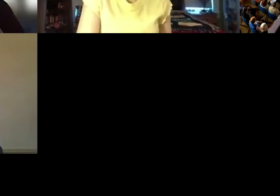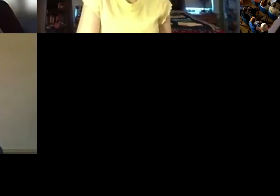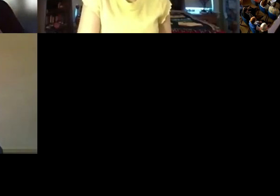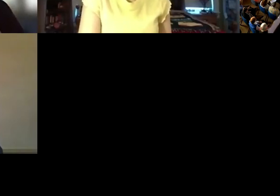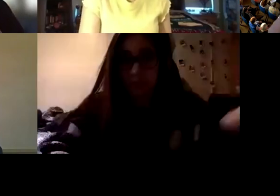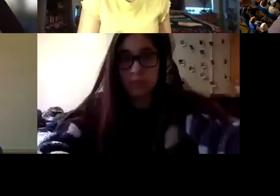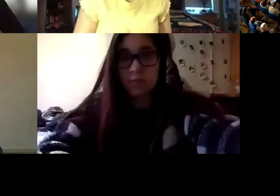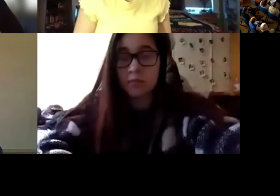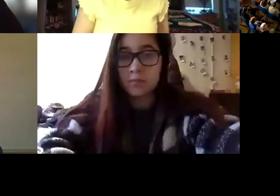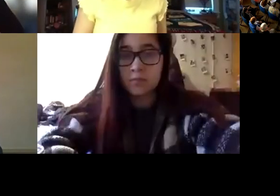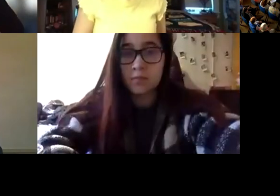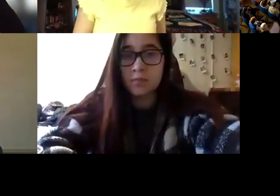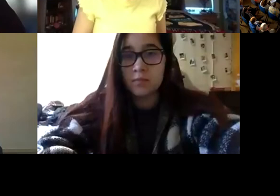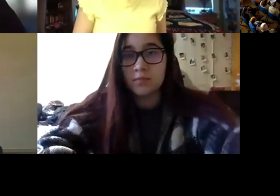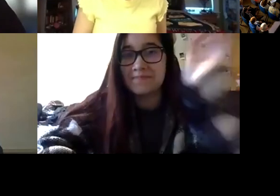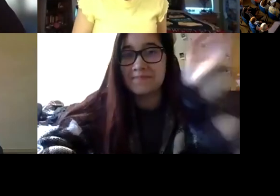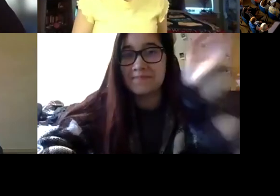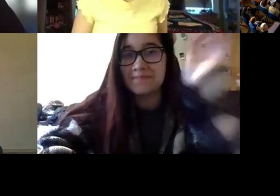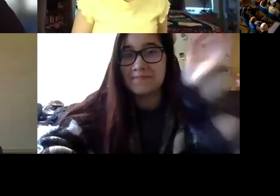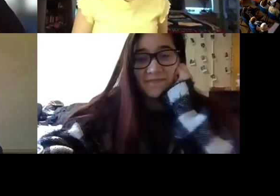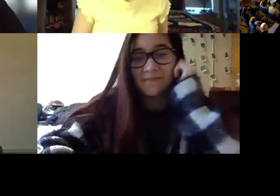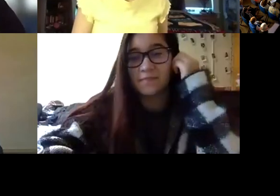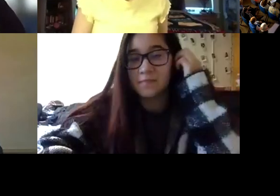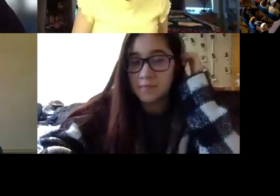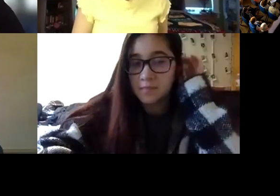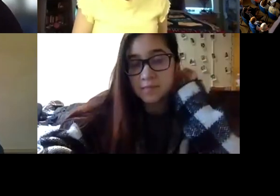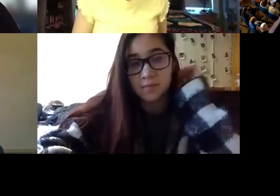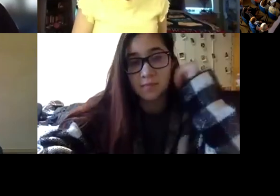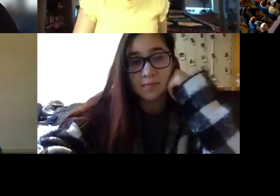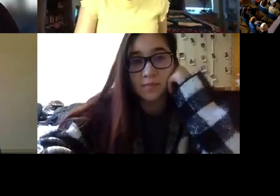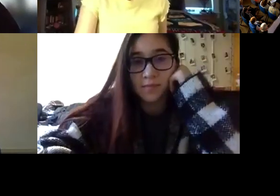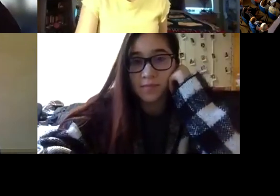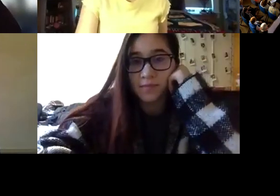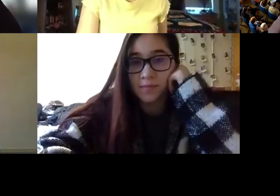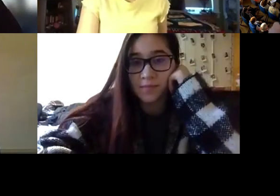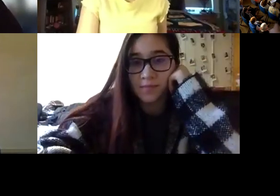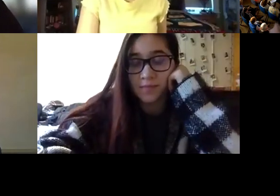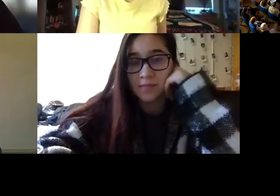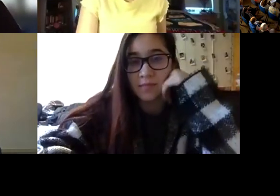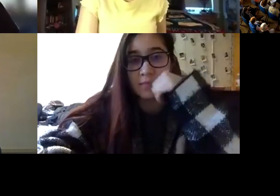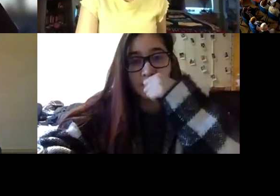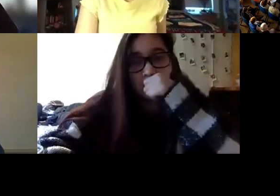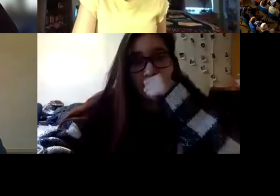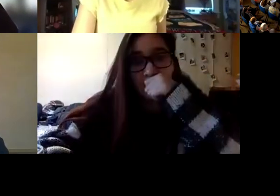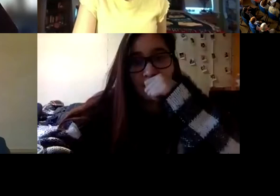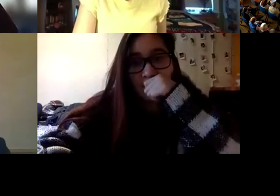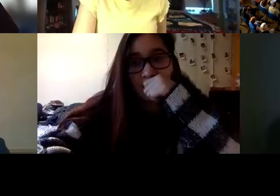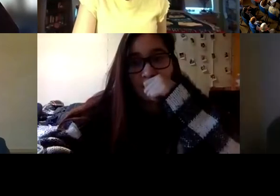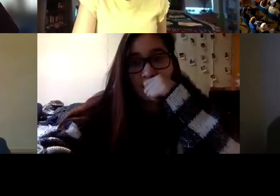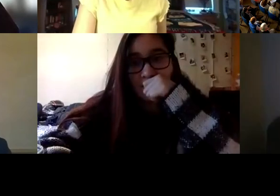you if you unmute oh there we go great we'd love to see you maddie and myra if you don't mind but it's okay if you don't want